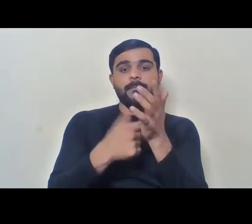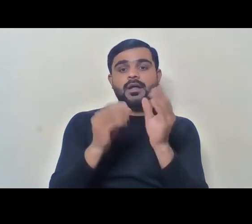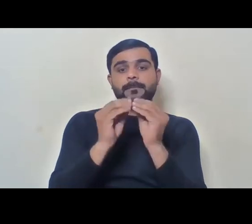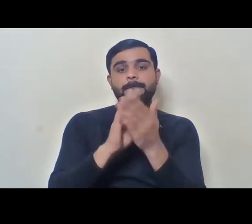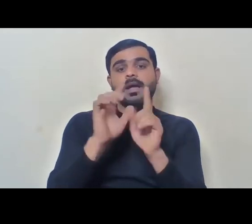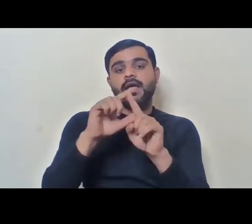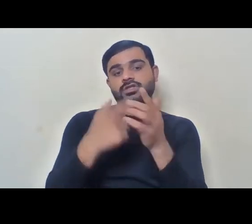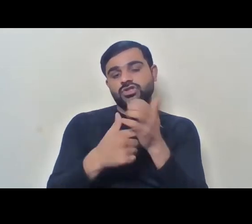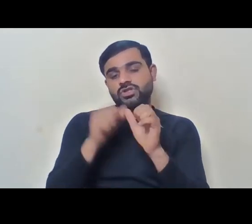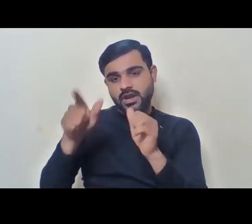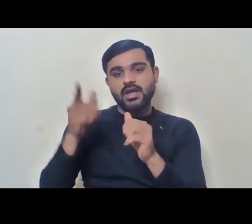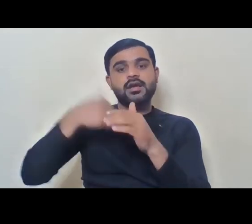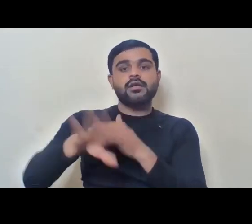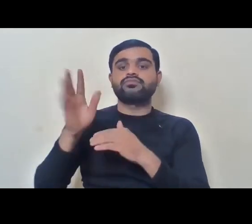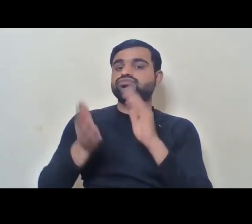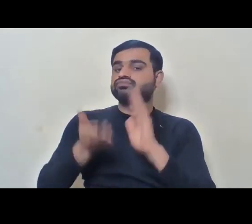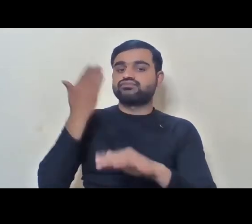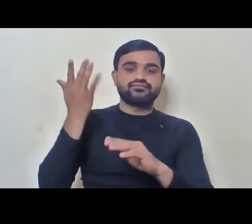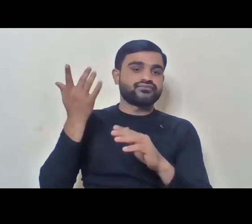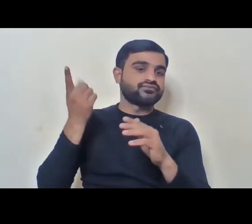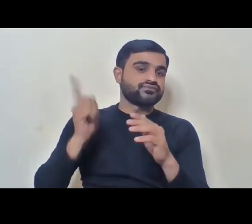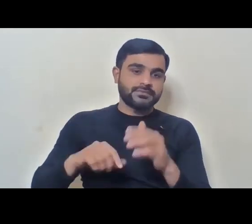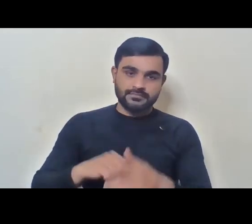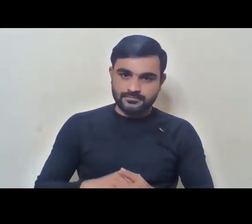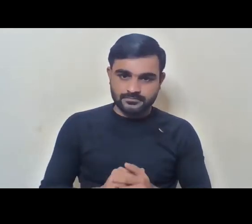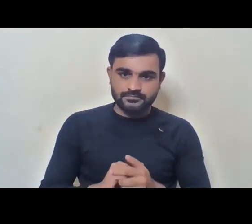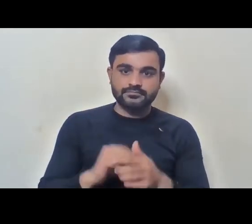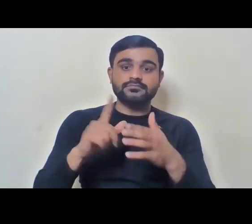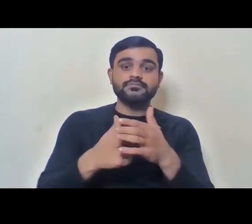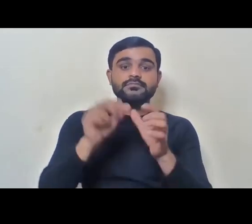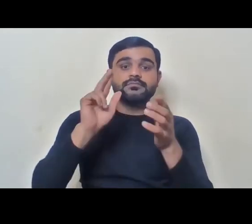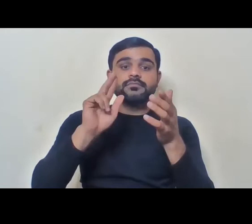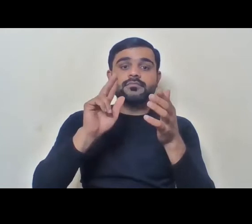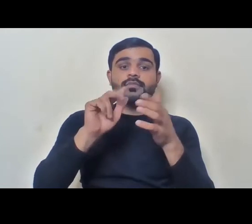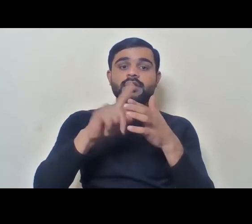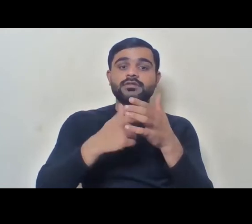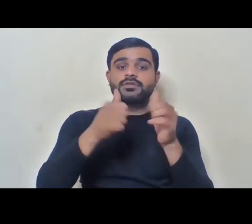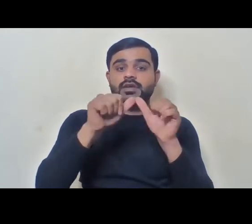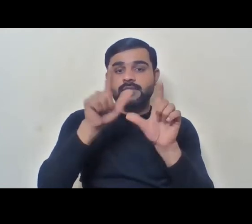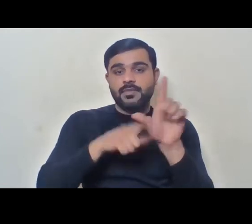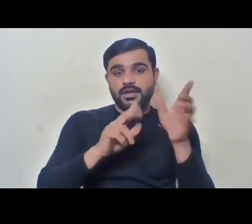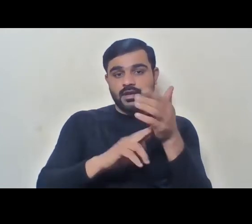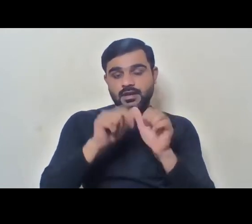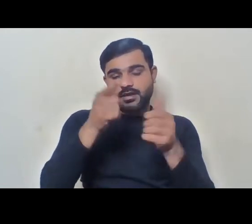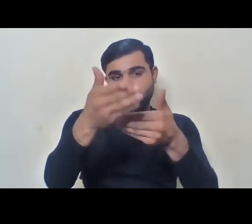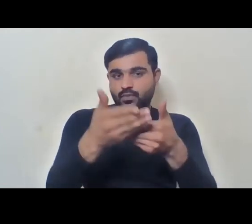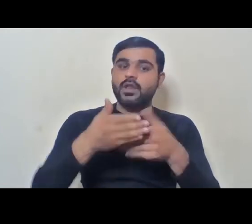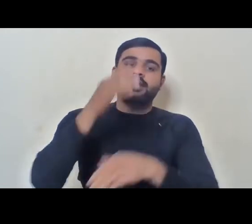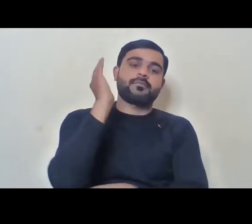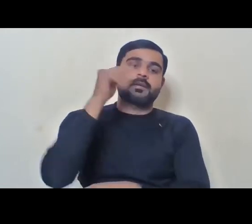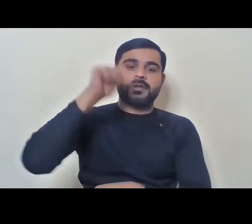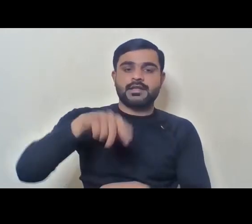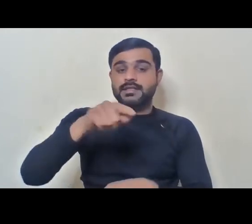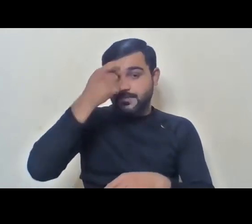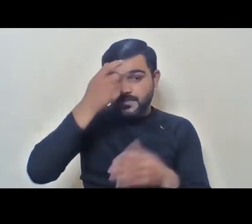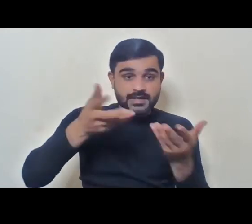Karnataka undertaken without forest and wildlife clearances. Jaina, we welcome you to today's lecture and the issue that we